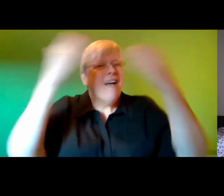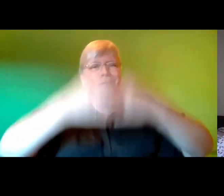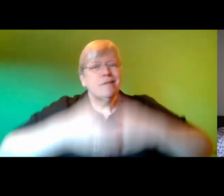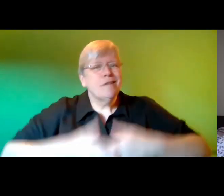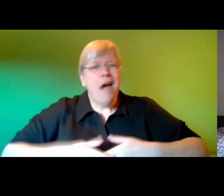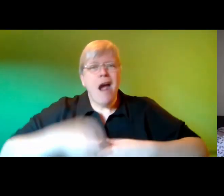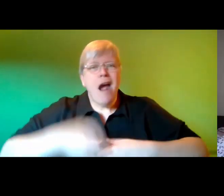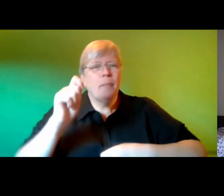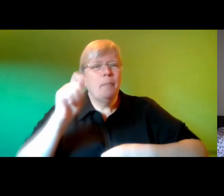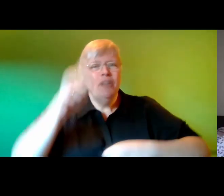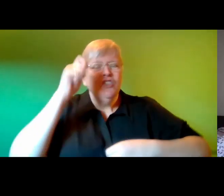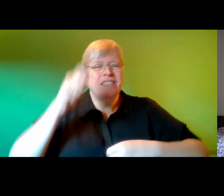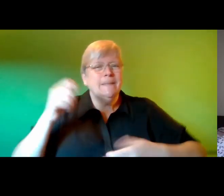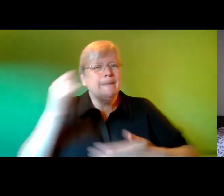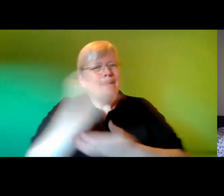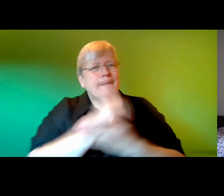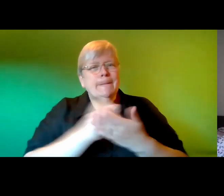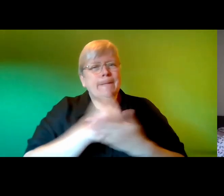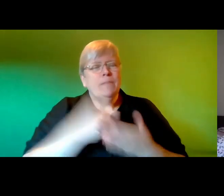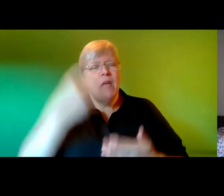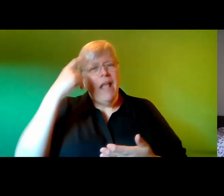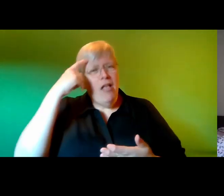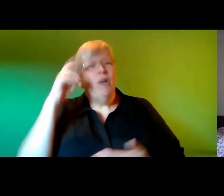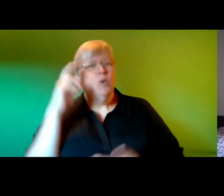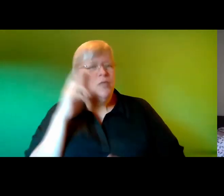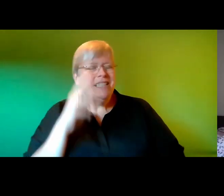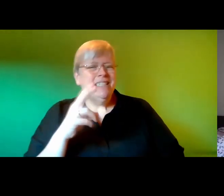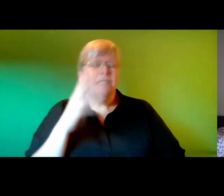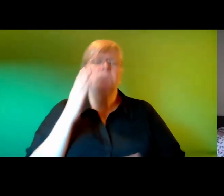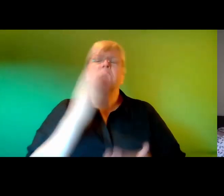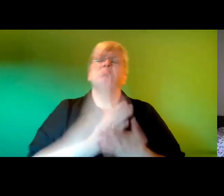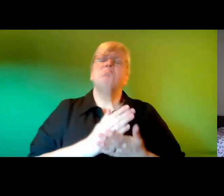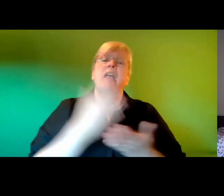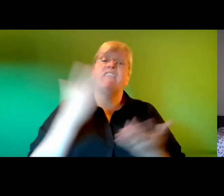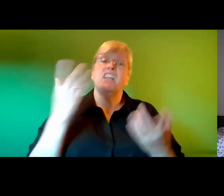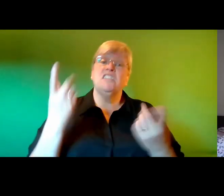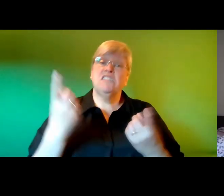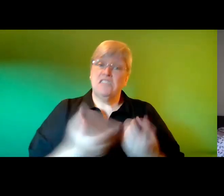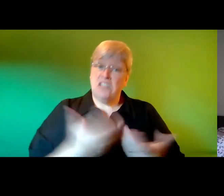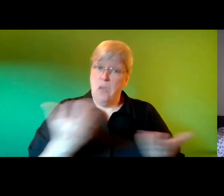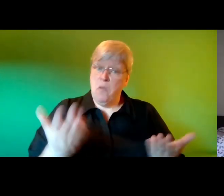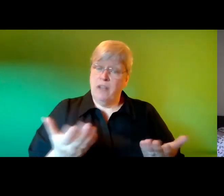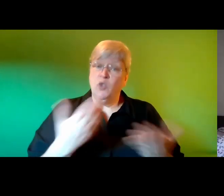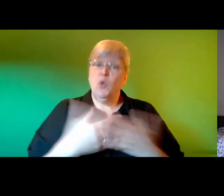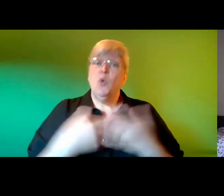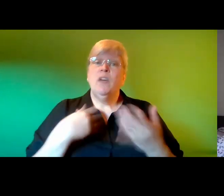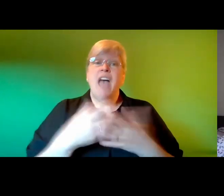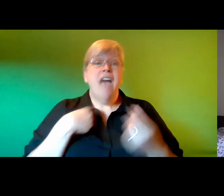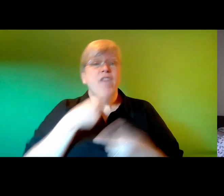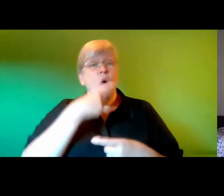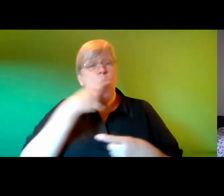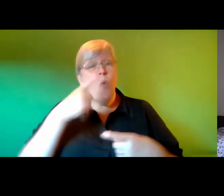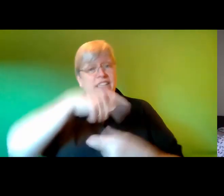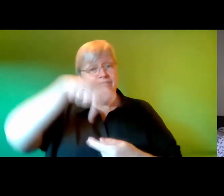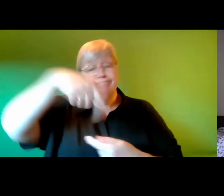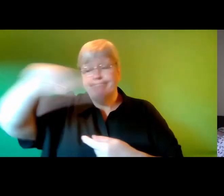lair he had been wishing for but he assured himself even someone who decorated their mahogany table with white lace doilies could still